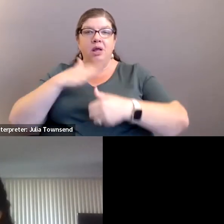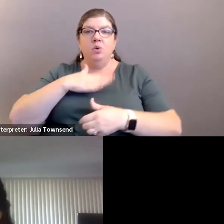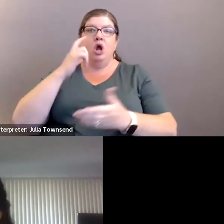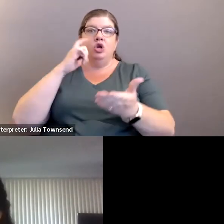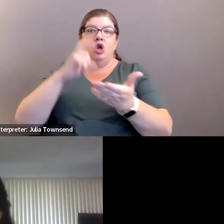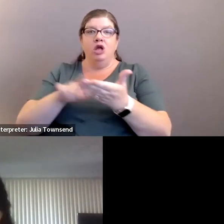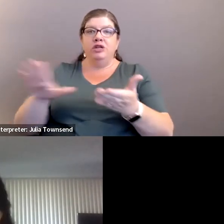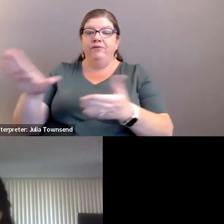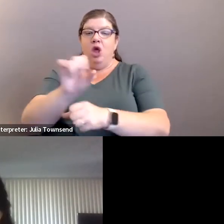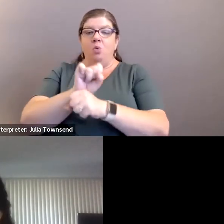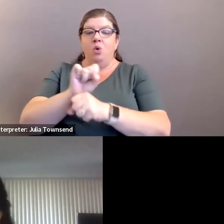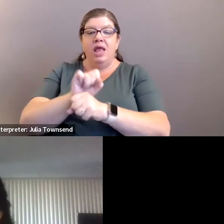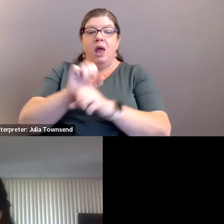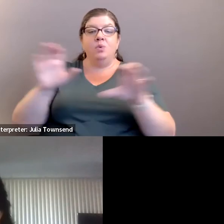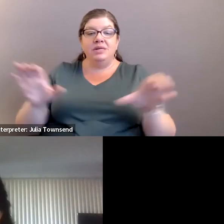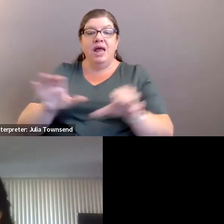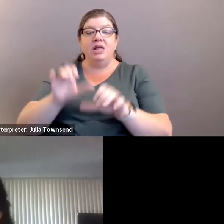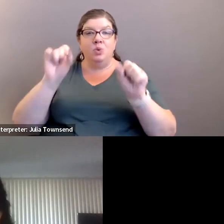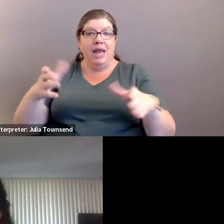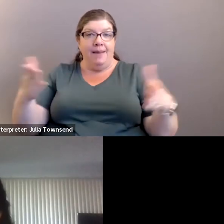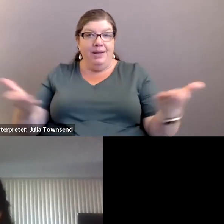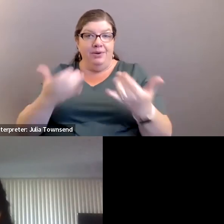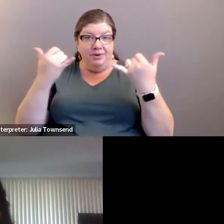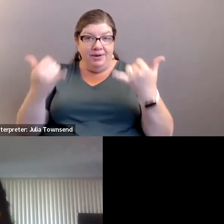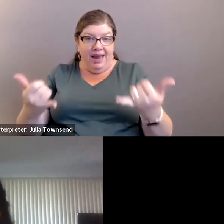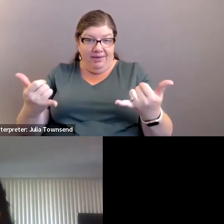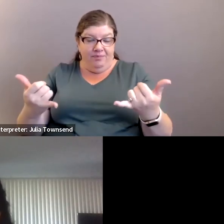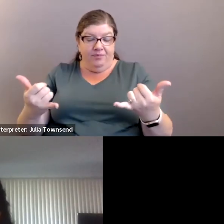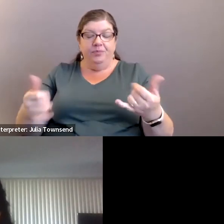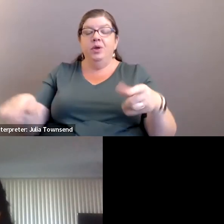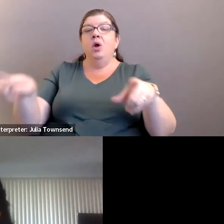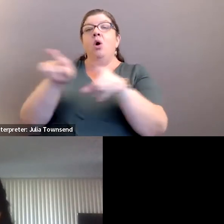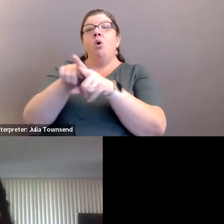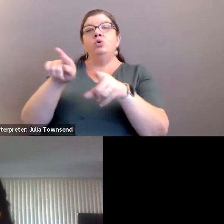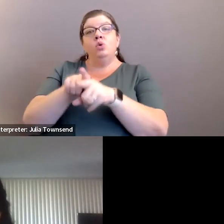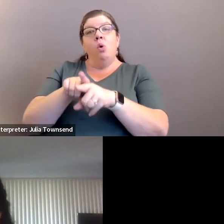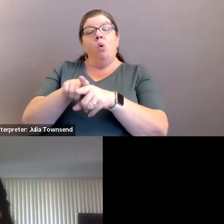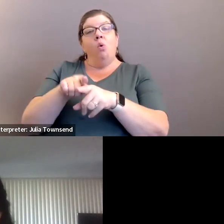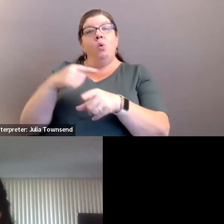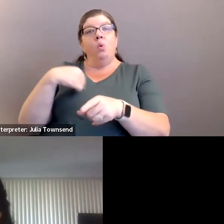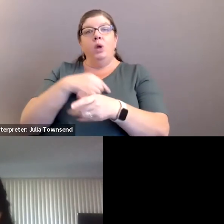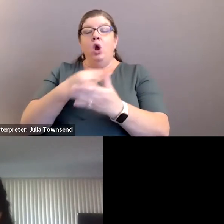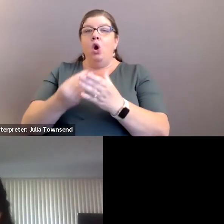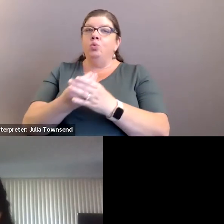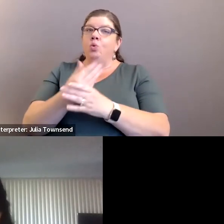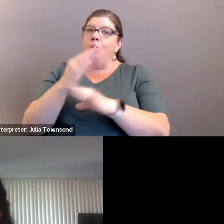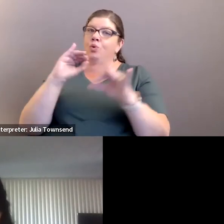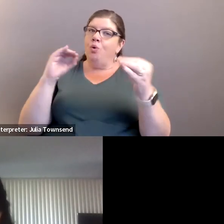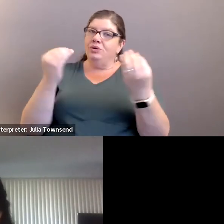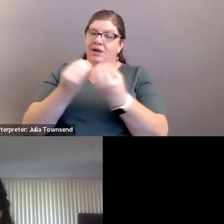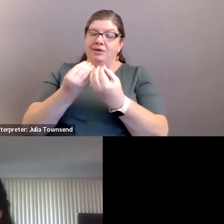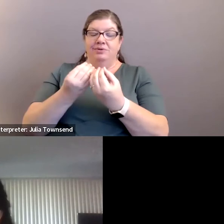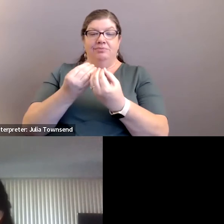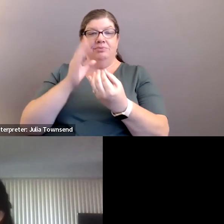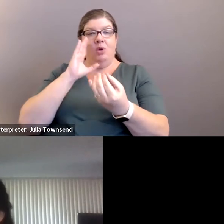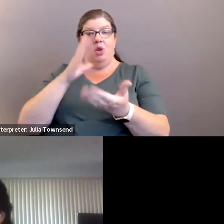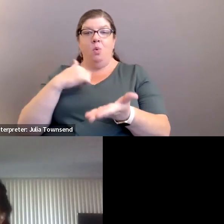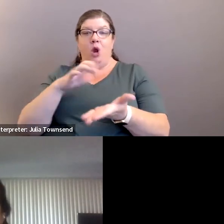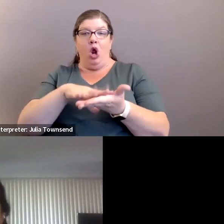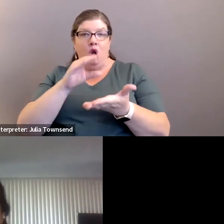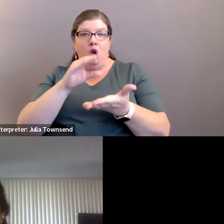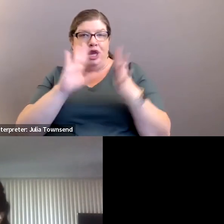for that work that was done so that we can be here today and also the fact that we're a growing organization that we're a learning